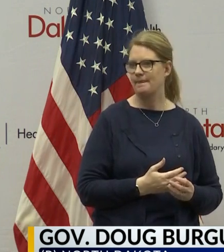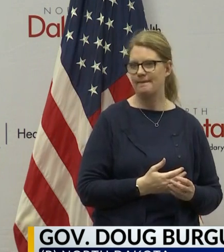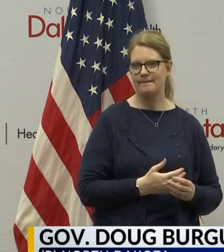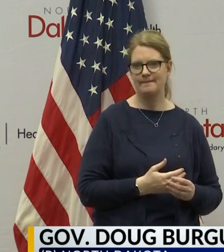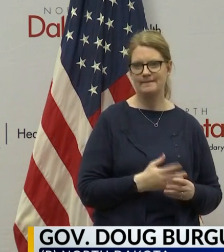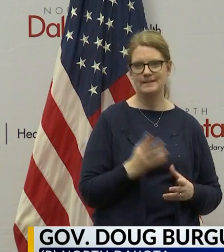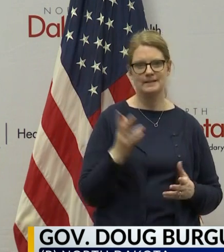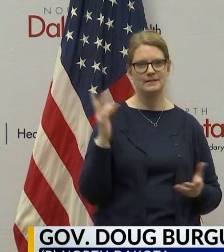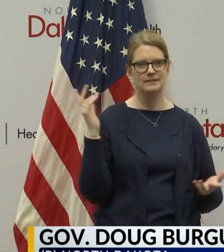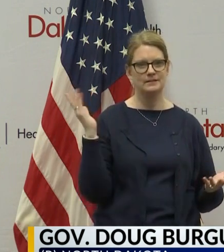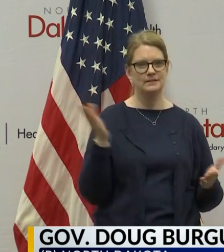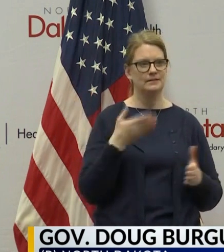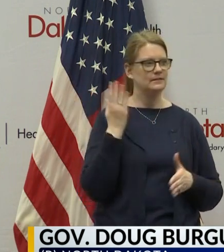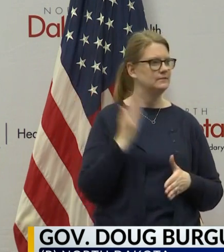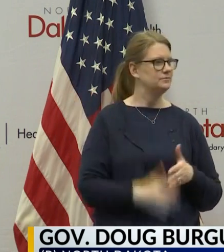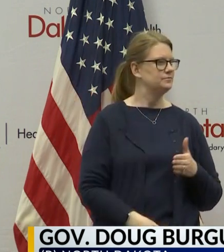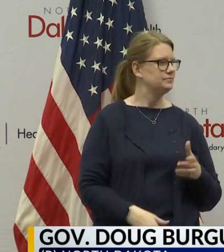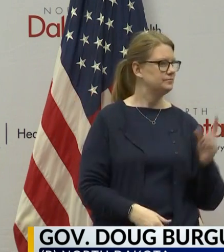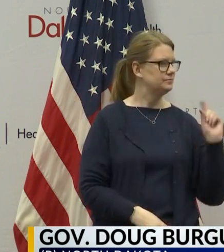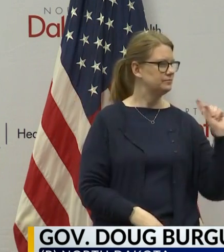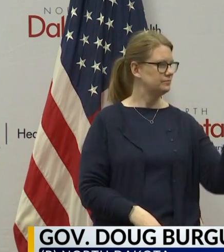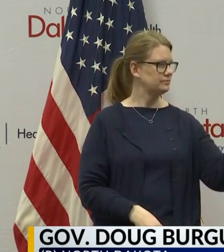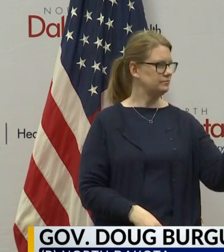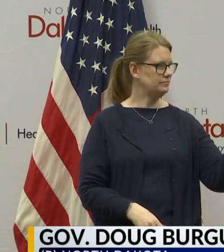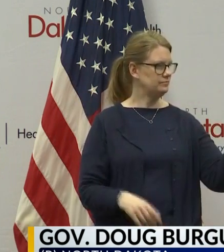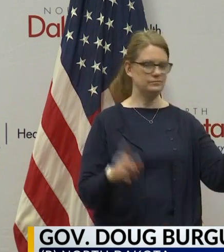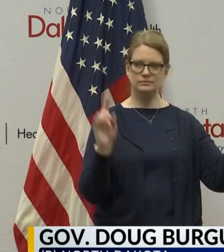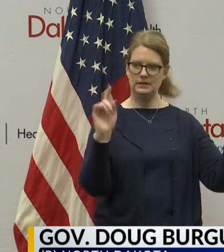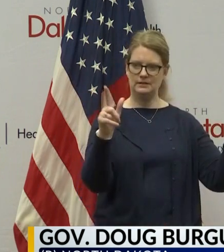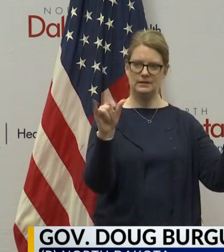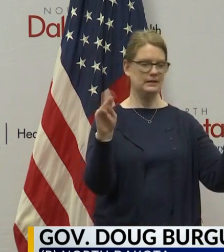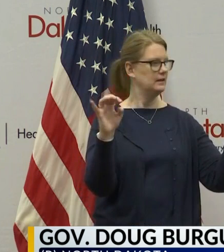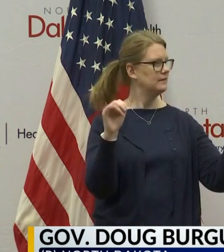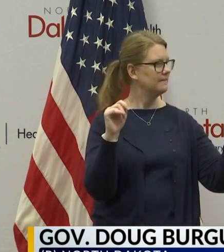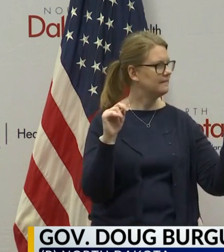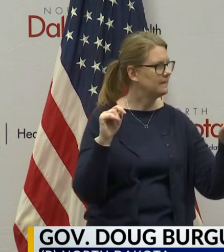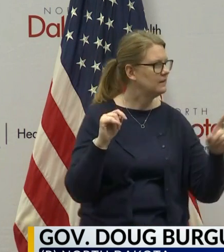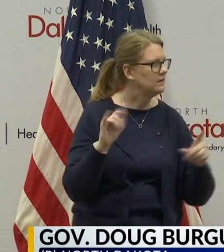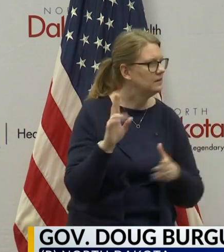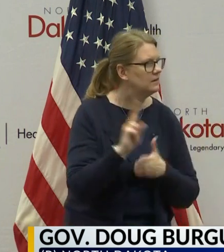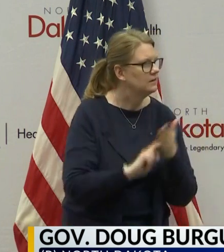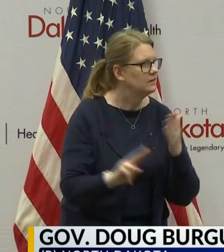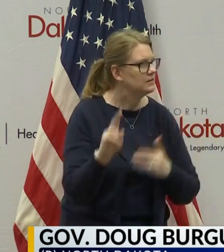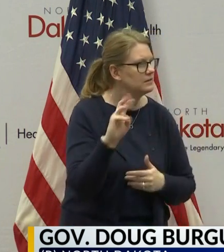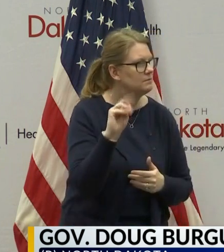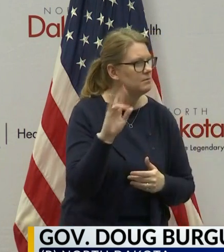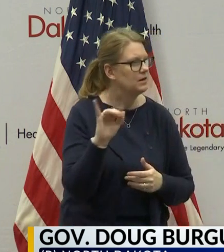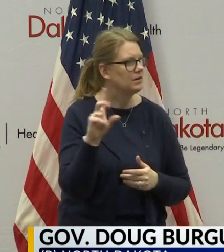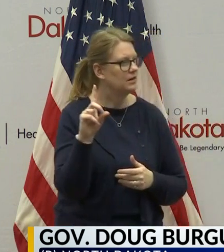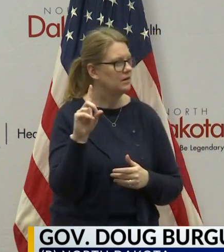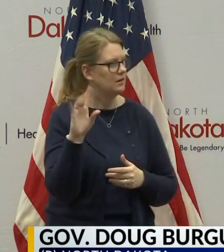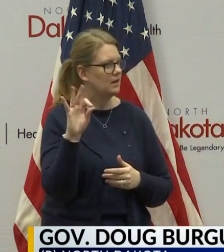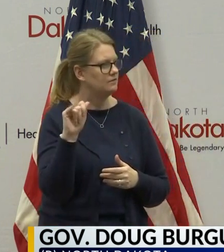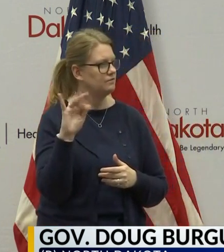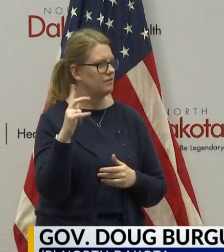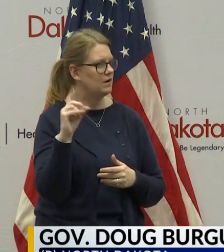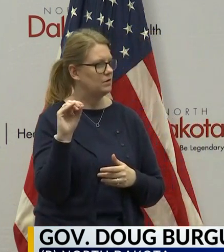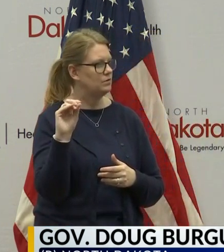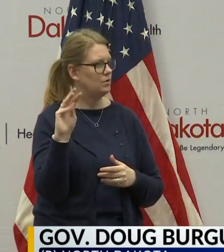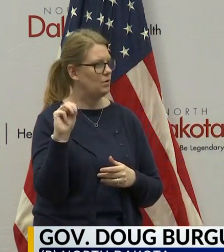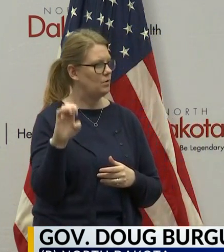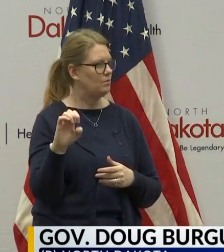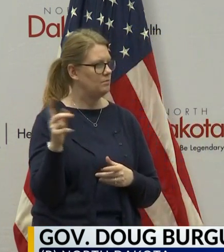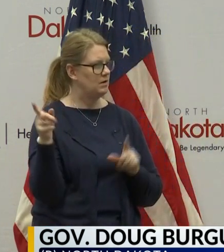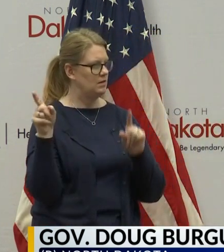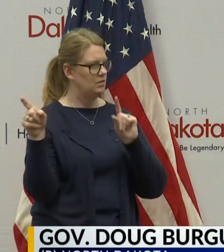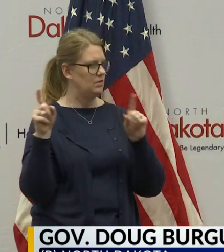Okay. We're winding down. We got one over here and then back to you, Lane. University of Mary in the Fargo Dome. Do you think any other sites could